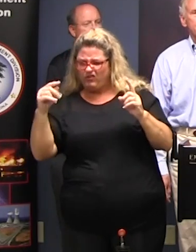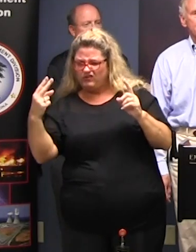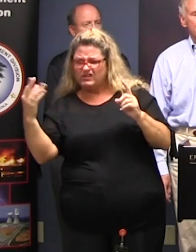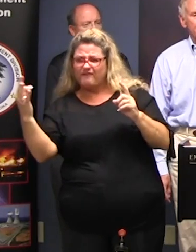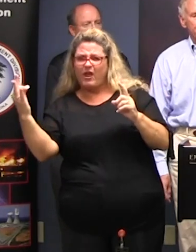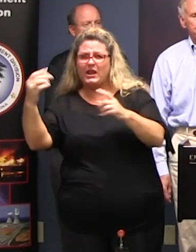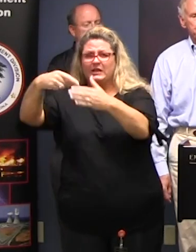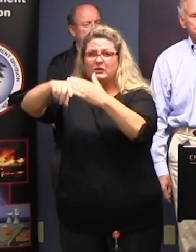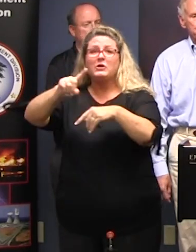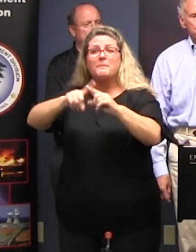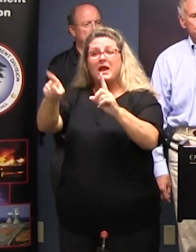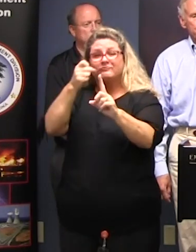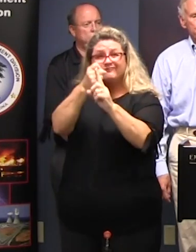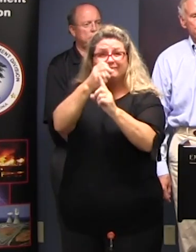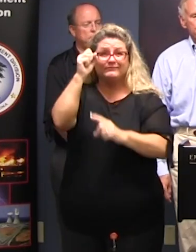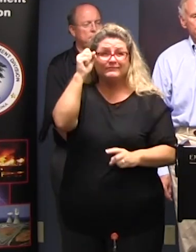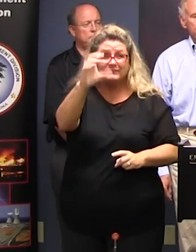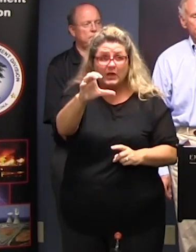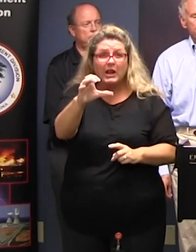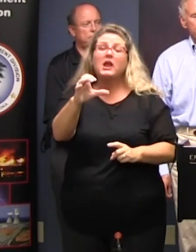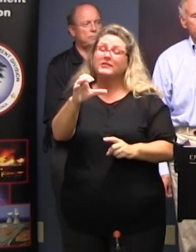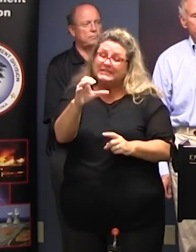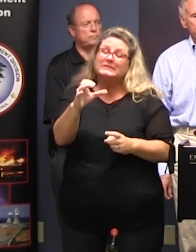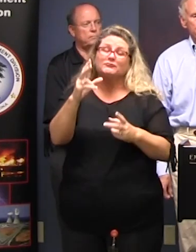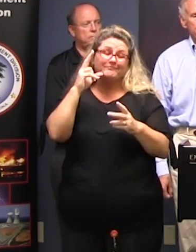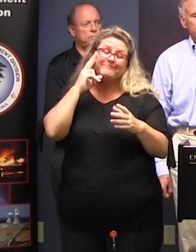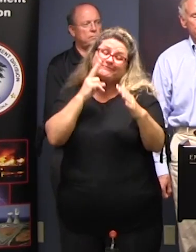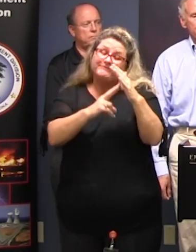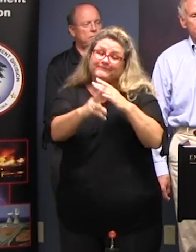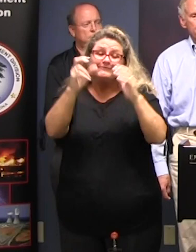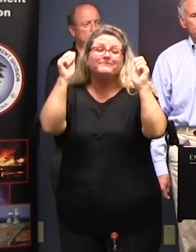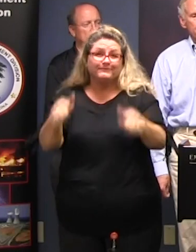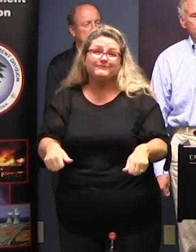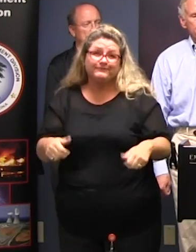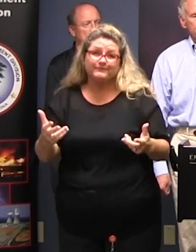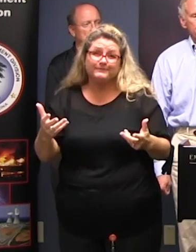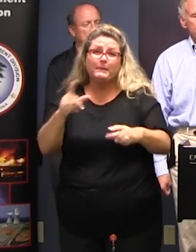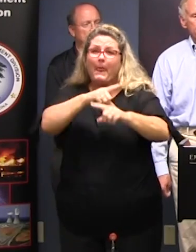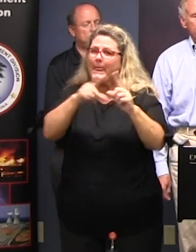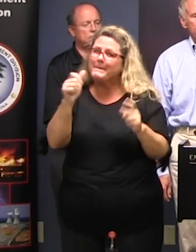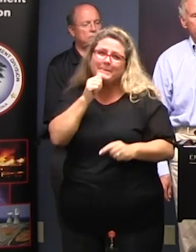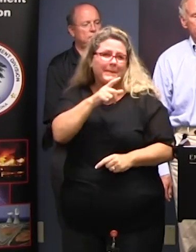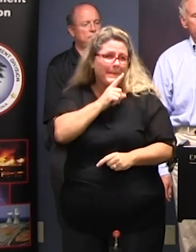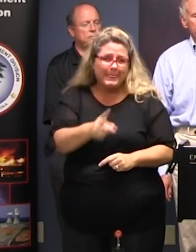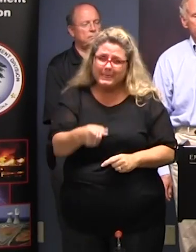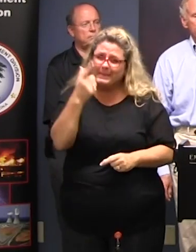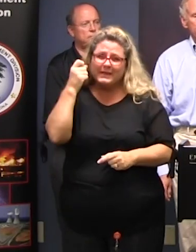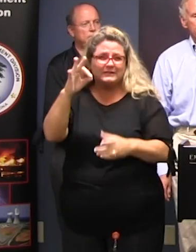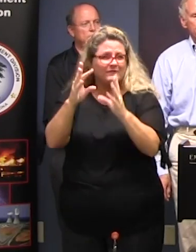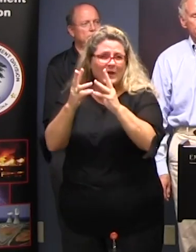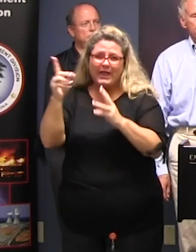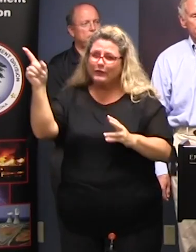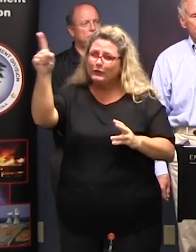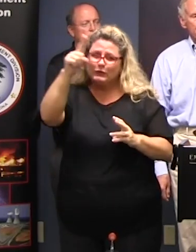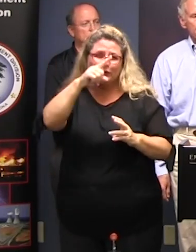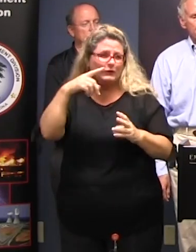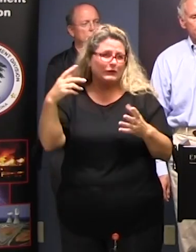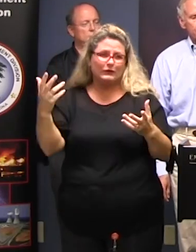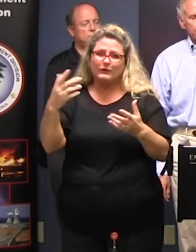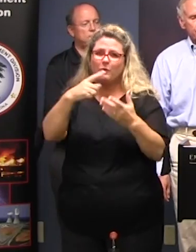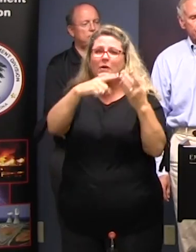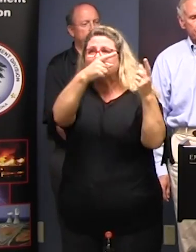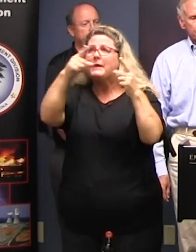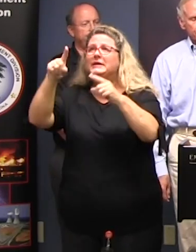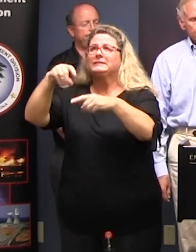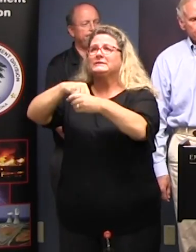impacts to South Carolina continues to increase however given the uncertainty in track and intensity forecasts at